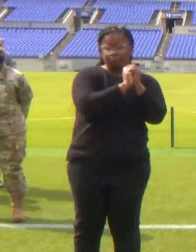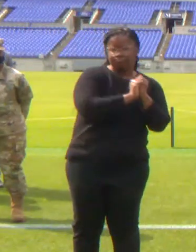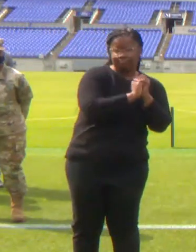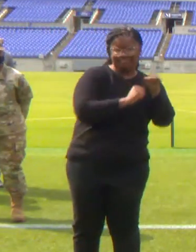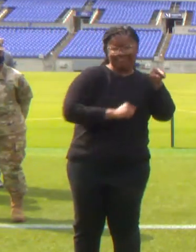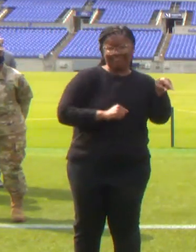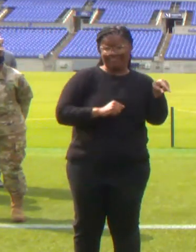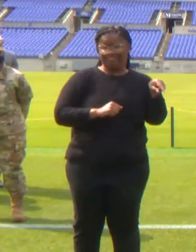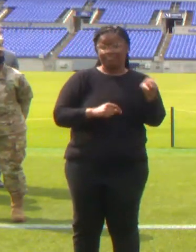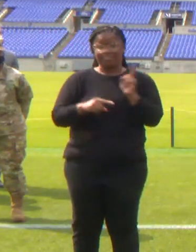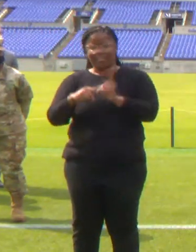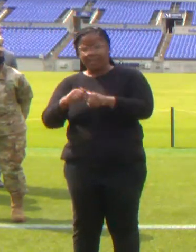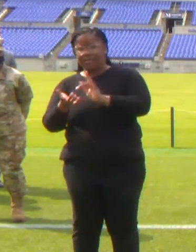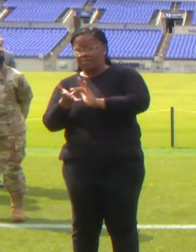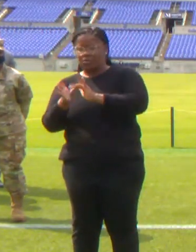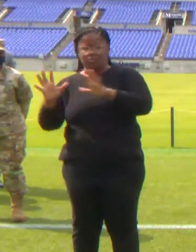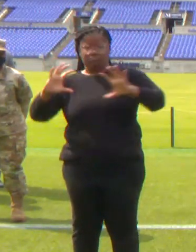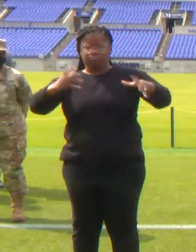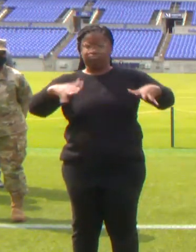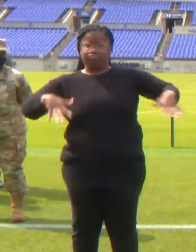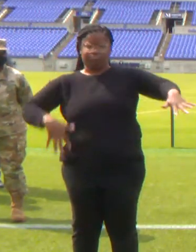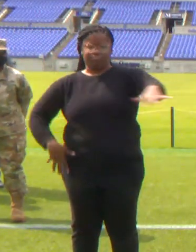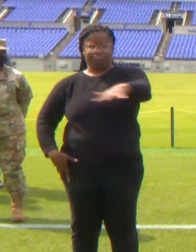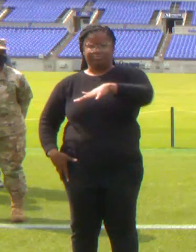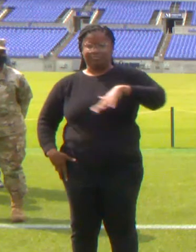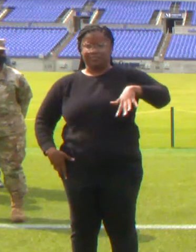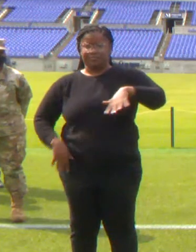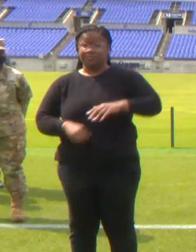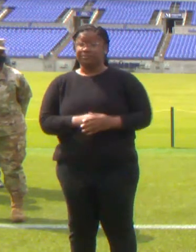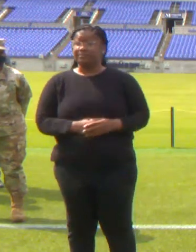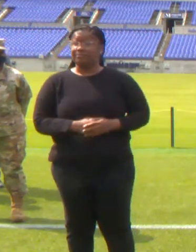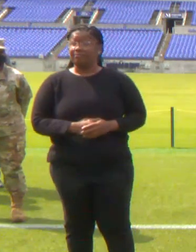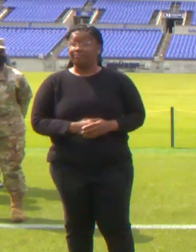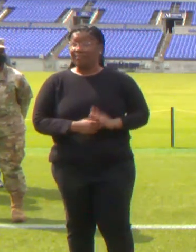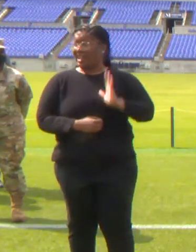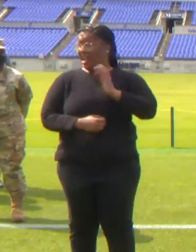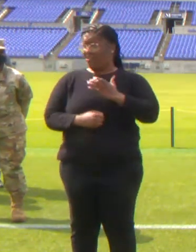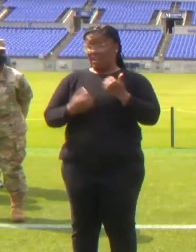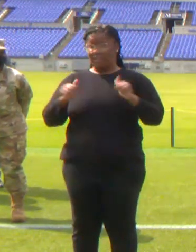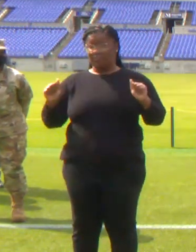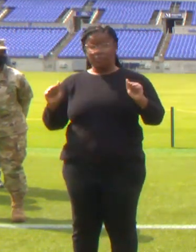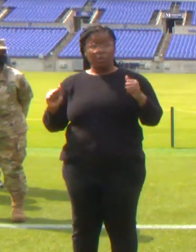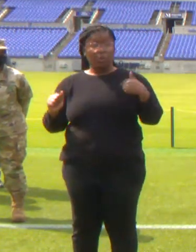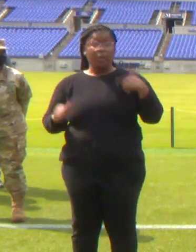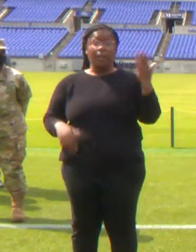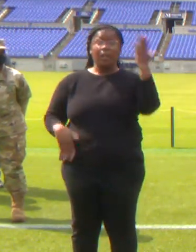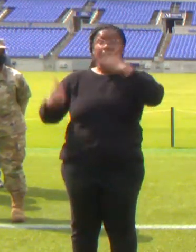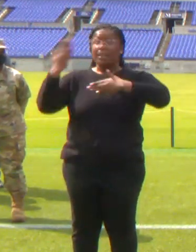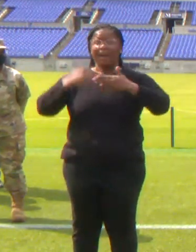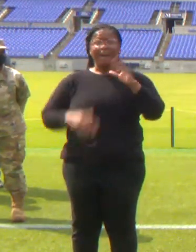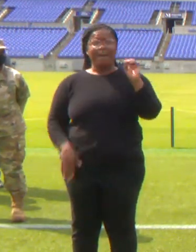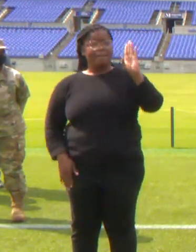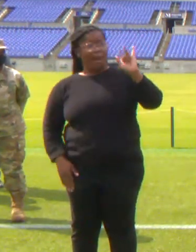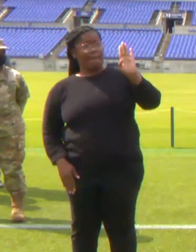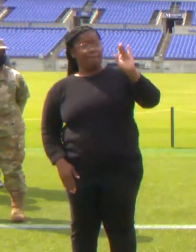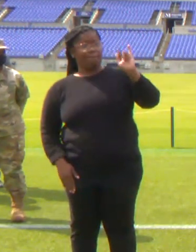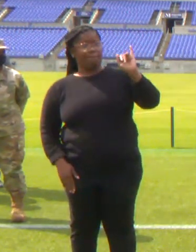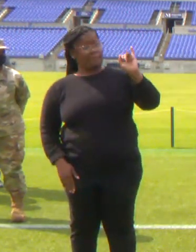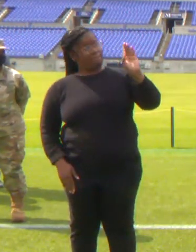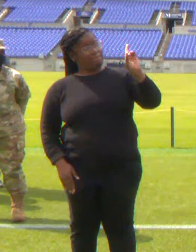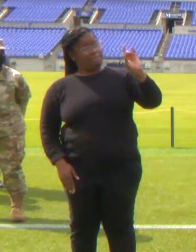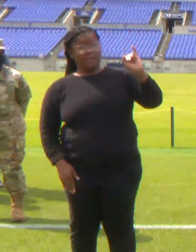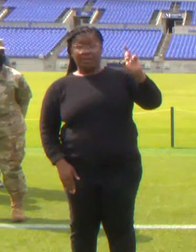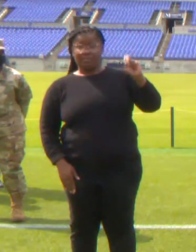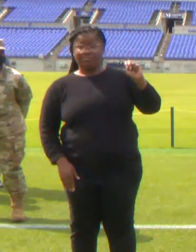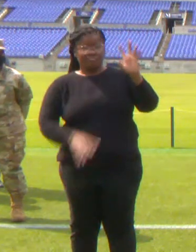leadership has not gone unnoticed by the Biden administration. One Saturday, I joined the City